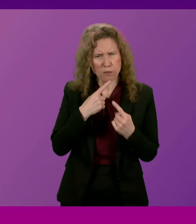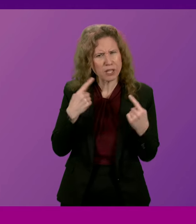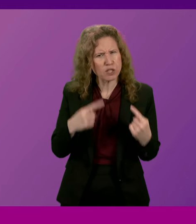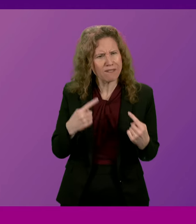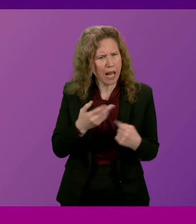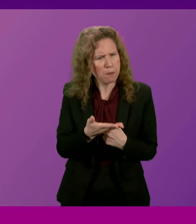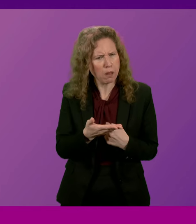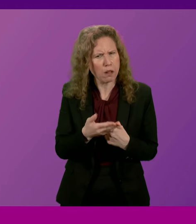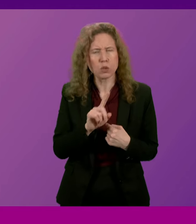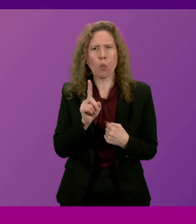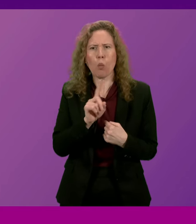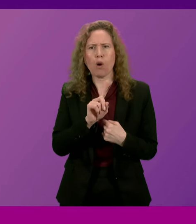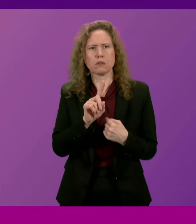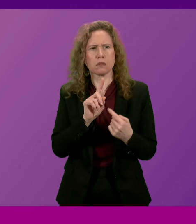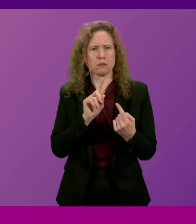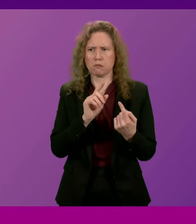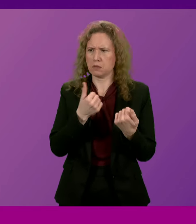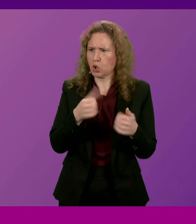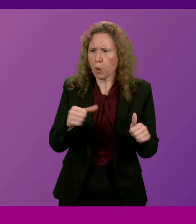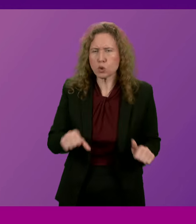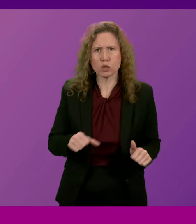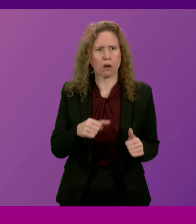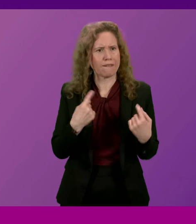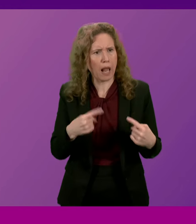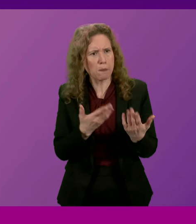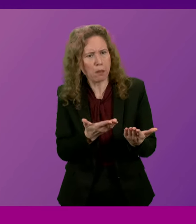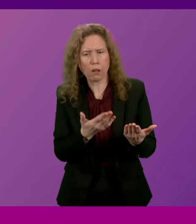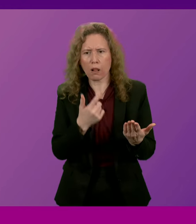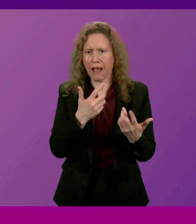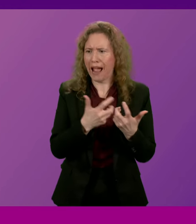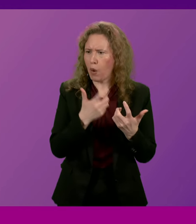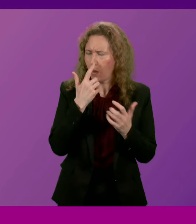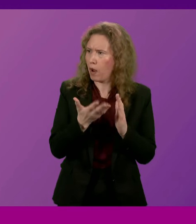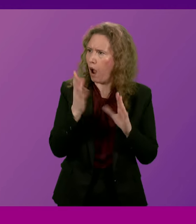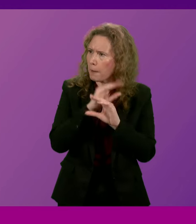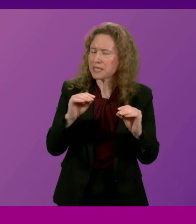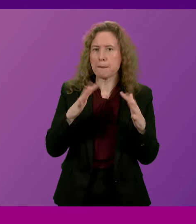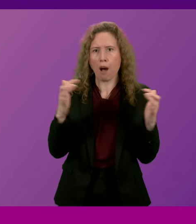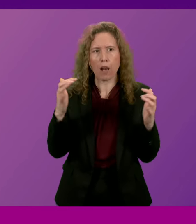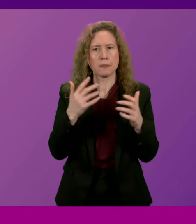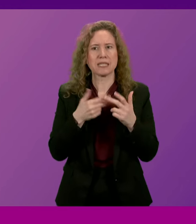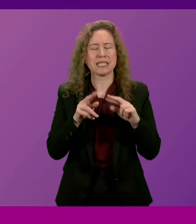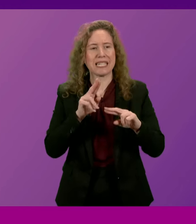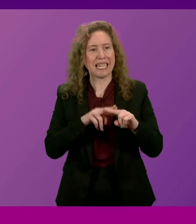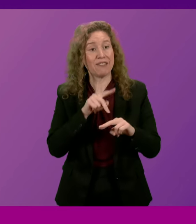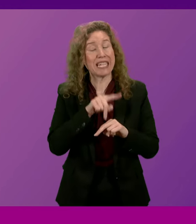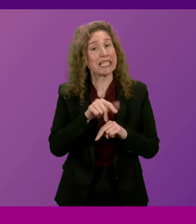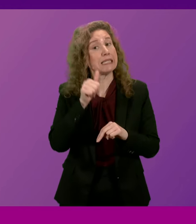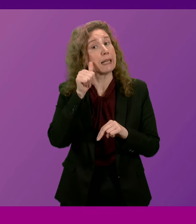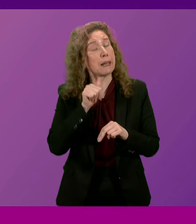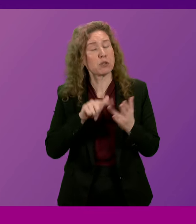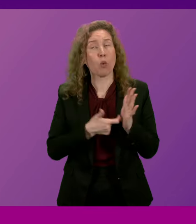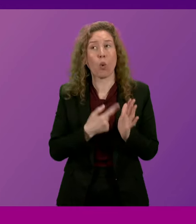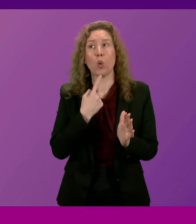what remedies does the First Minister have at his disposal to update Parliament if he has deliberately or